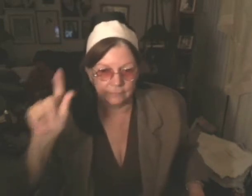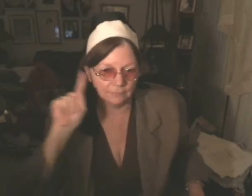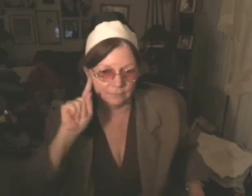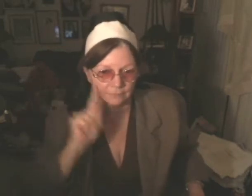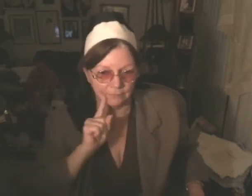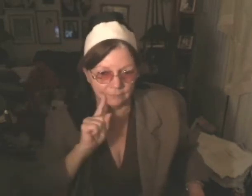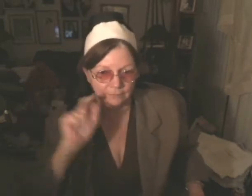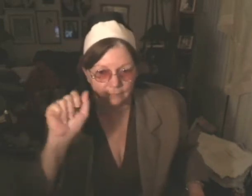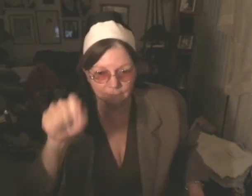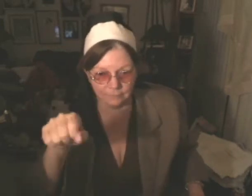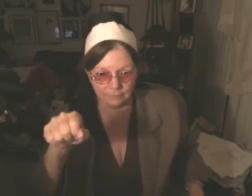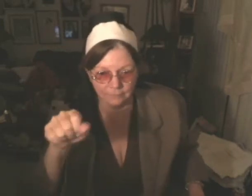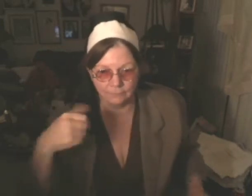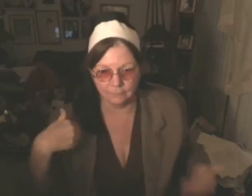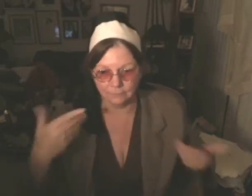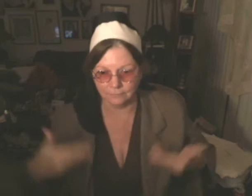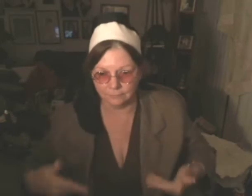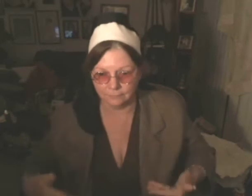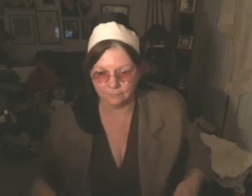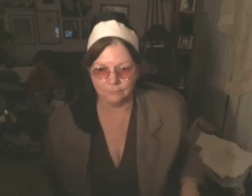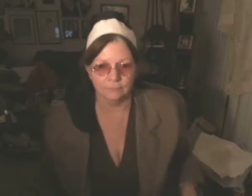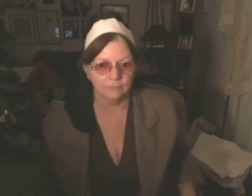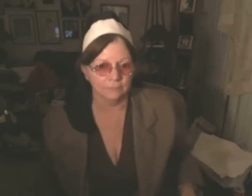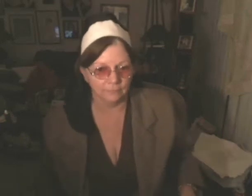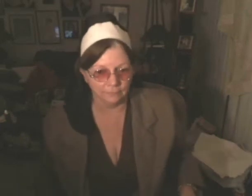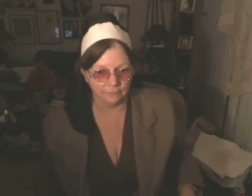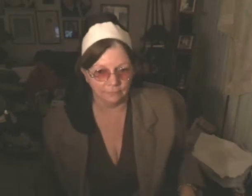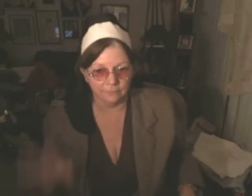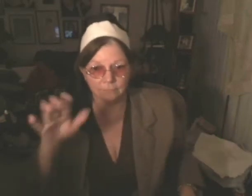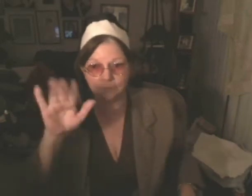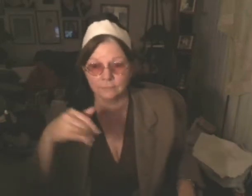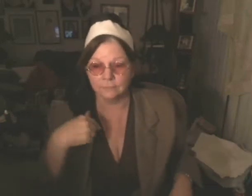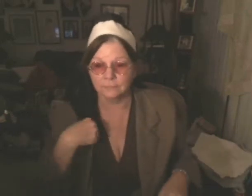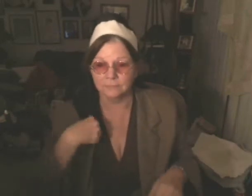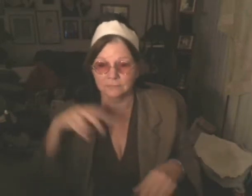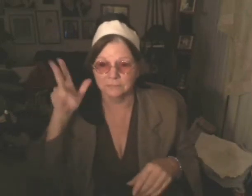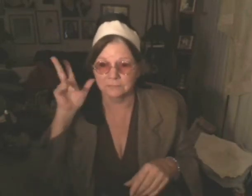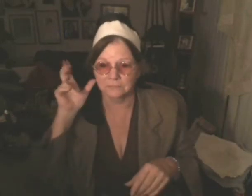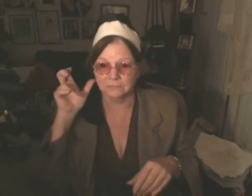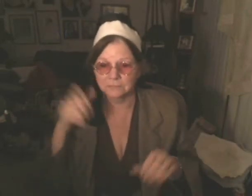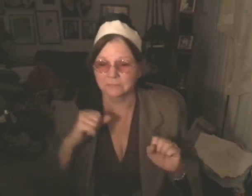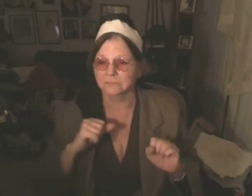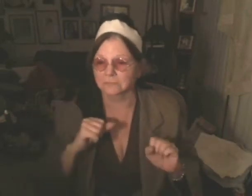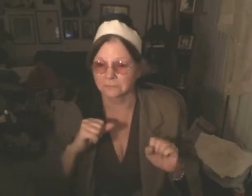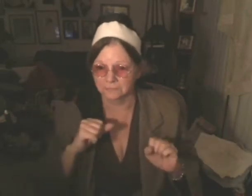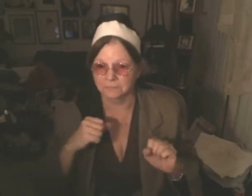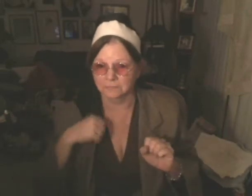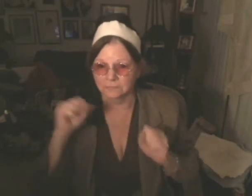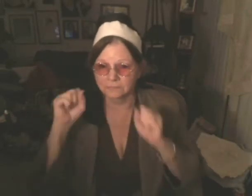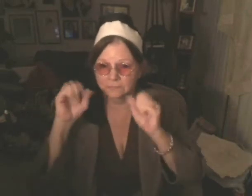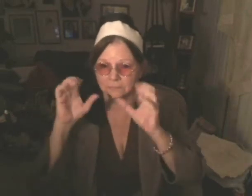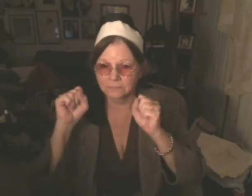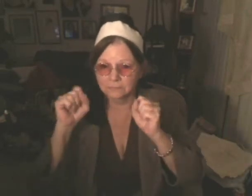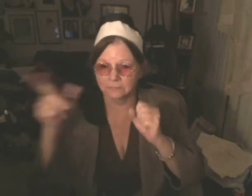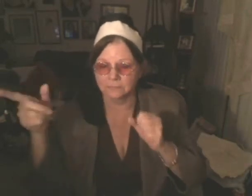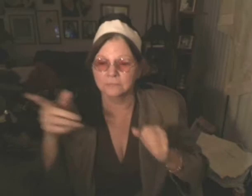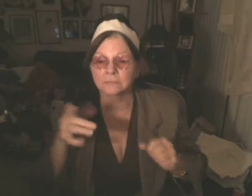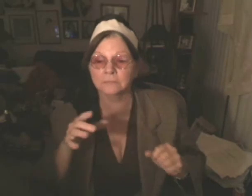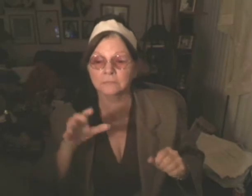1-877-586-7297, give me your thoughts. Plus, another case in the war on women. Oh, Arkansas,